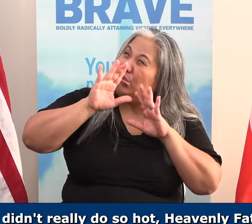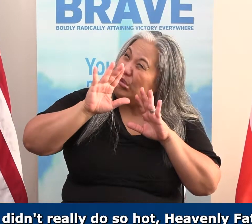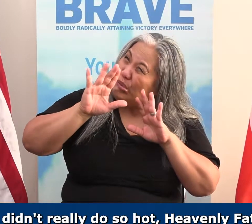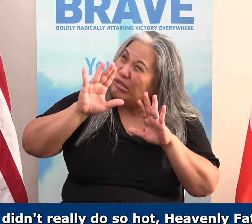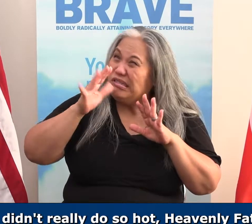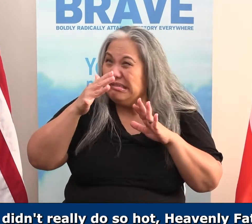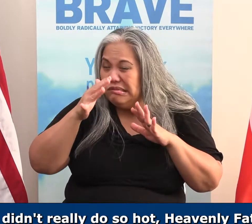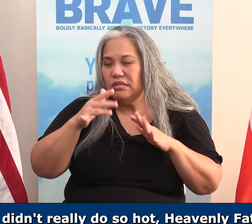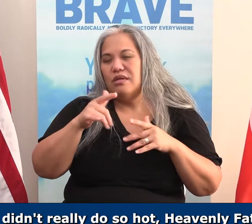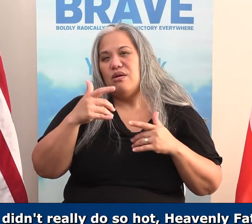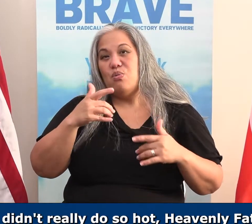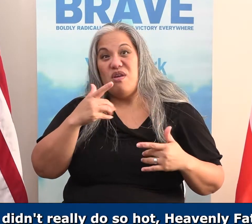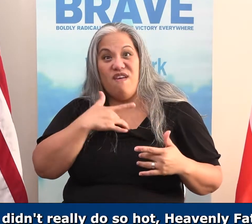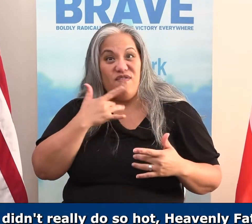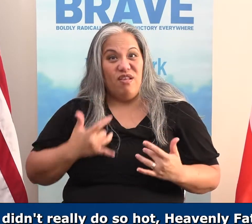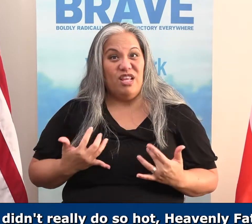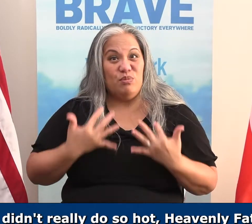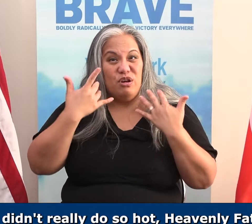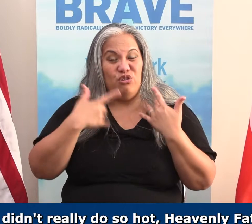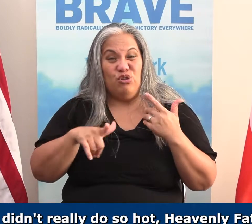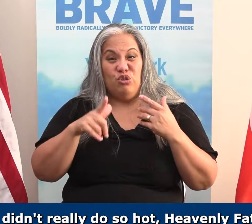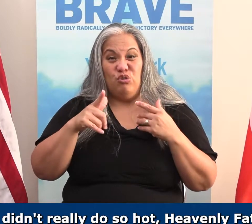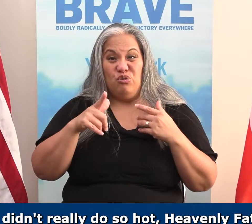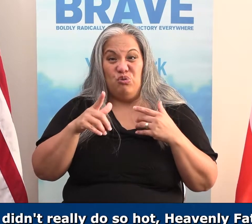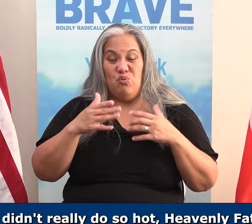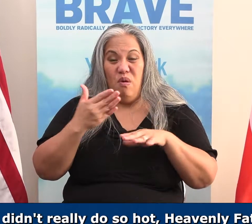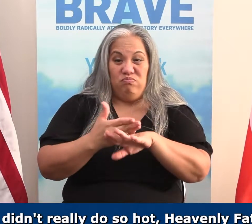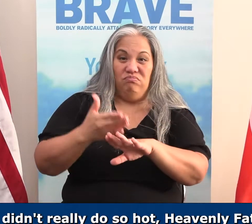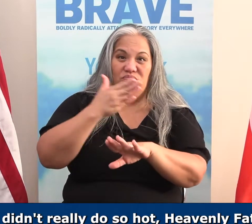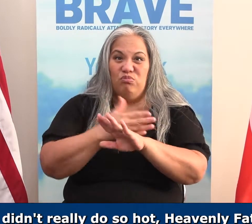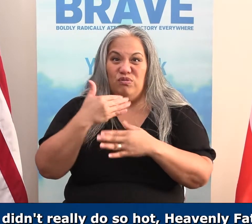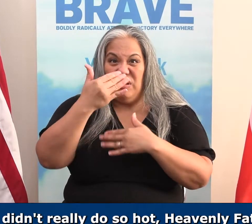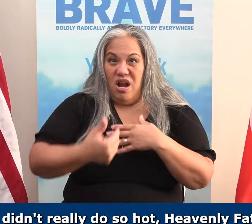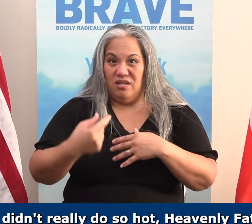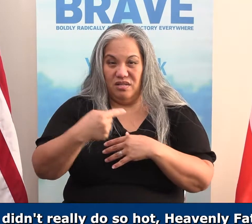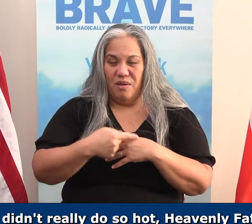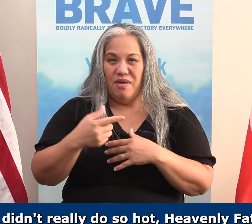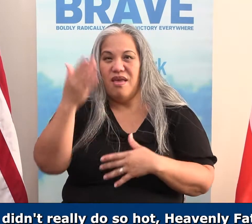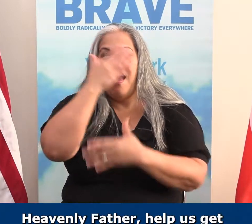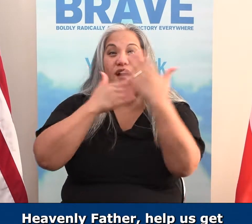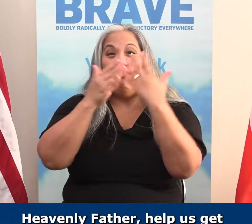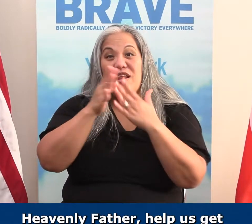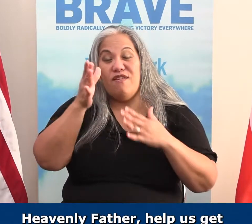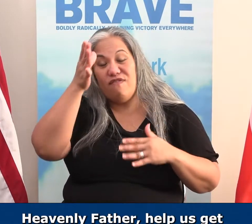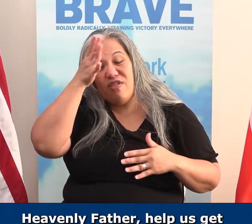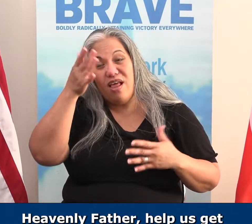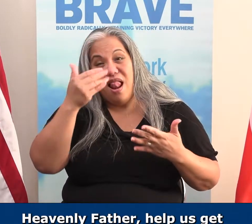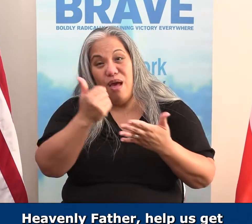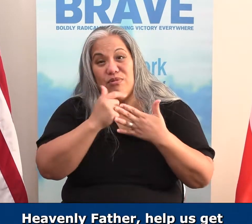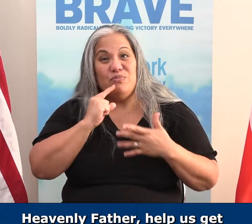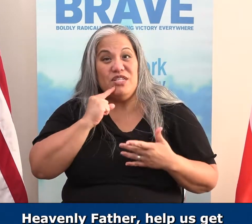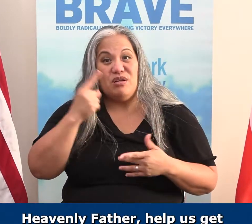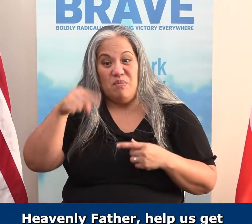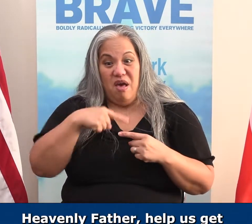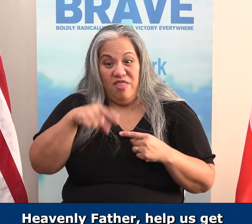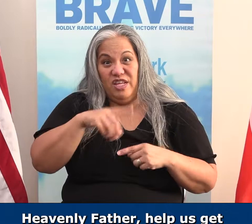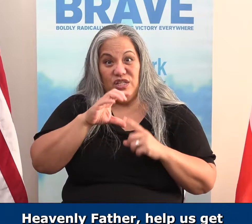hot, Heavenly Father, that we feel inspired to do better the next time. Heavenly Father, help us get serious about this course.